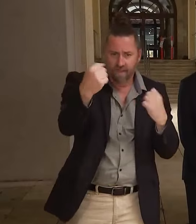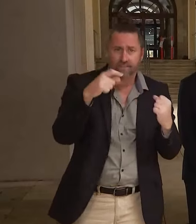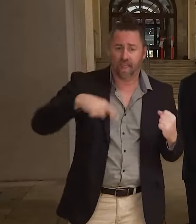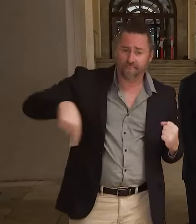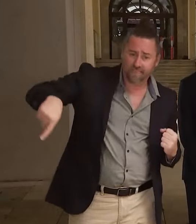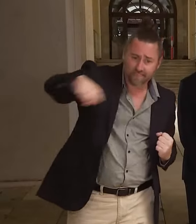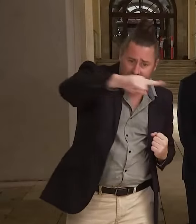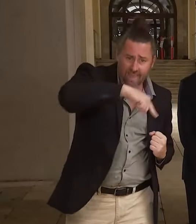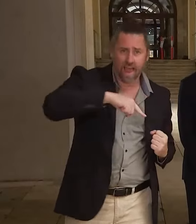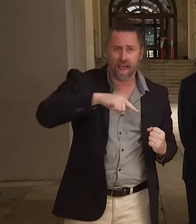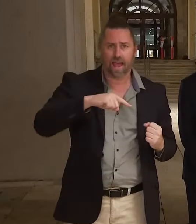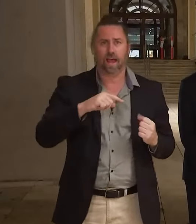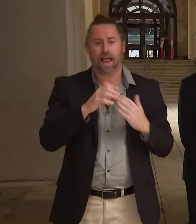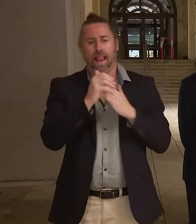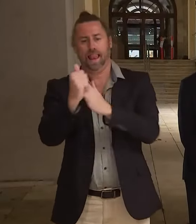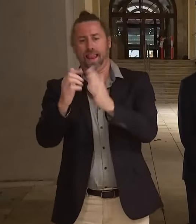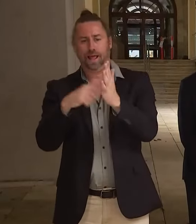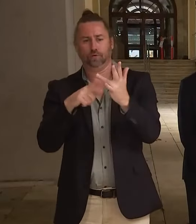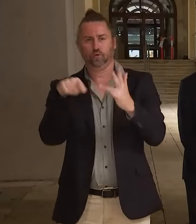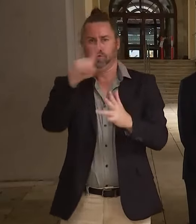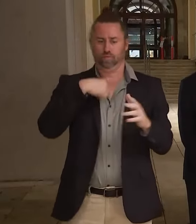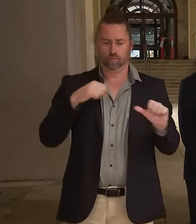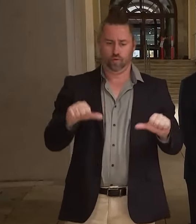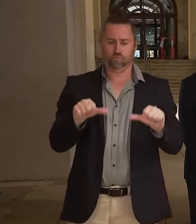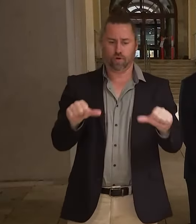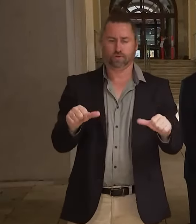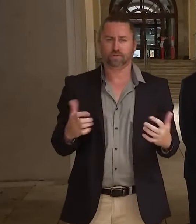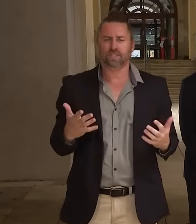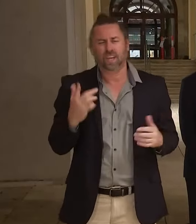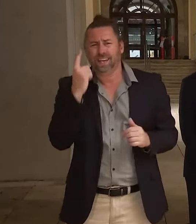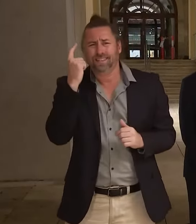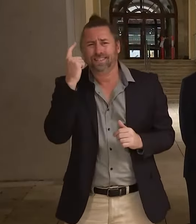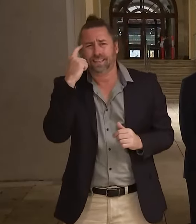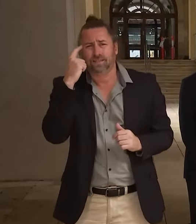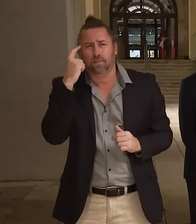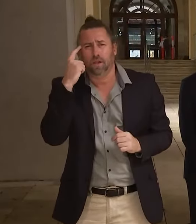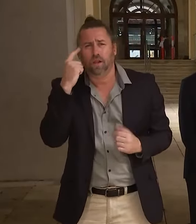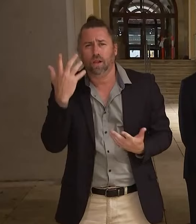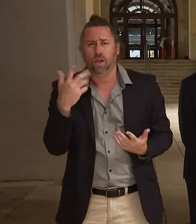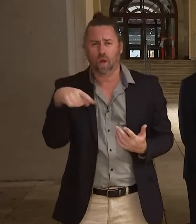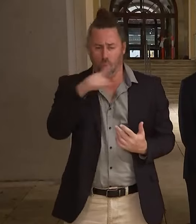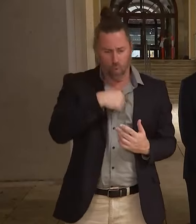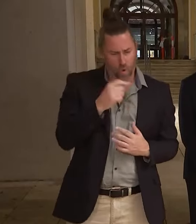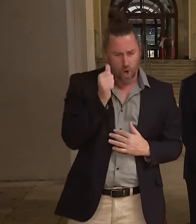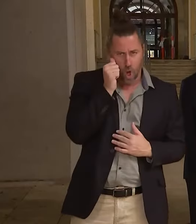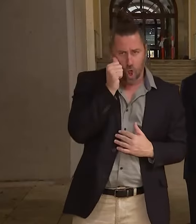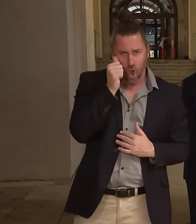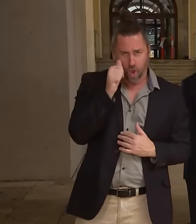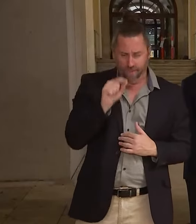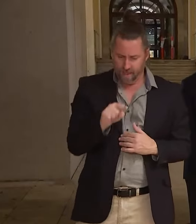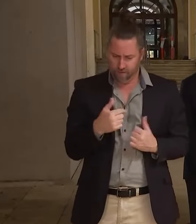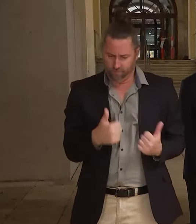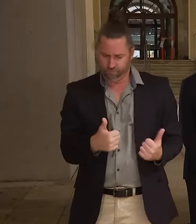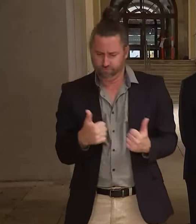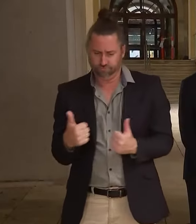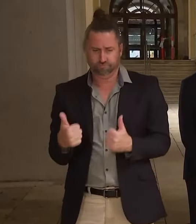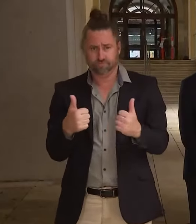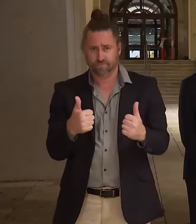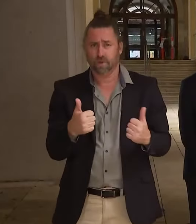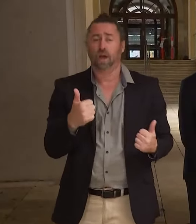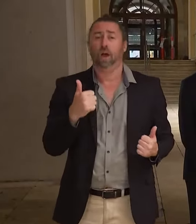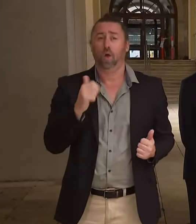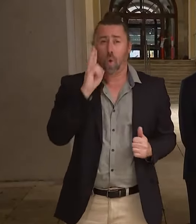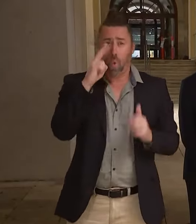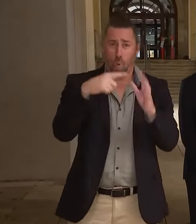things can help. We think these are sensible, responsible measures that we know can make a difference. And you only need to look at our